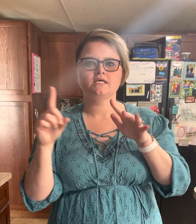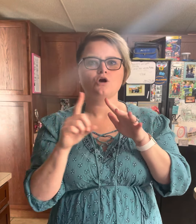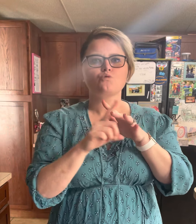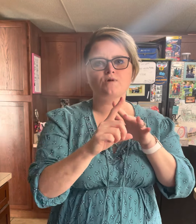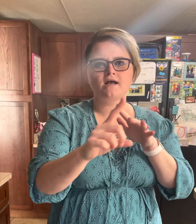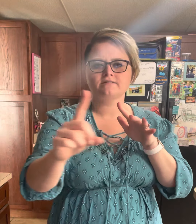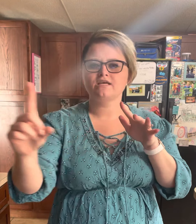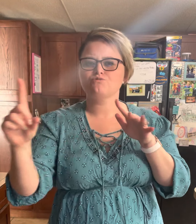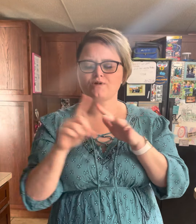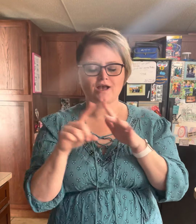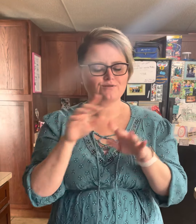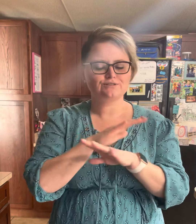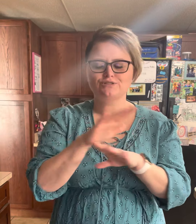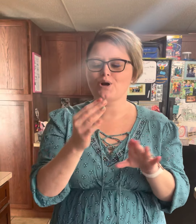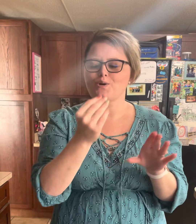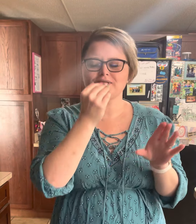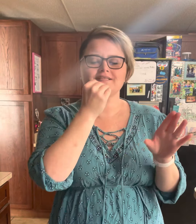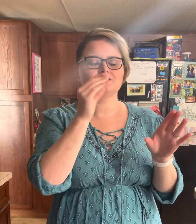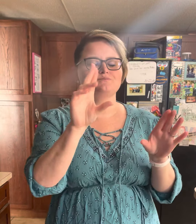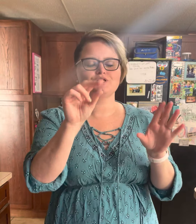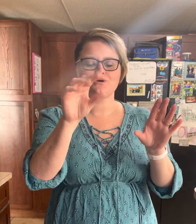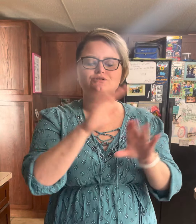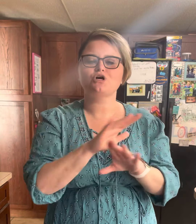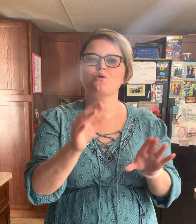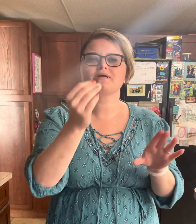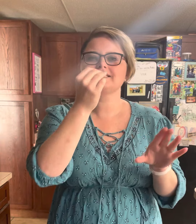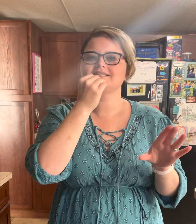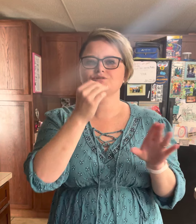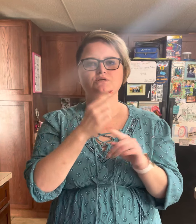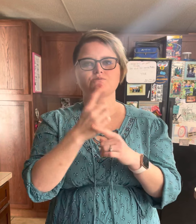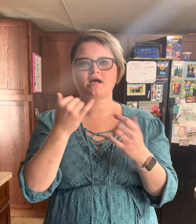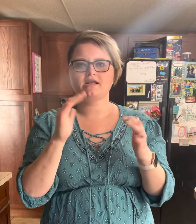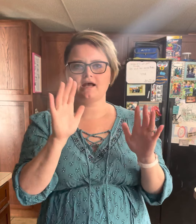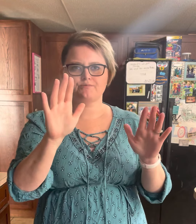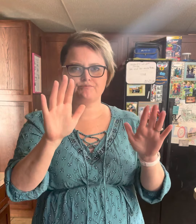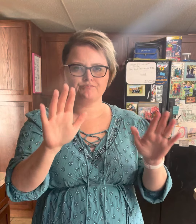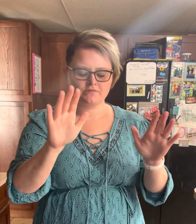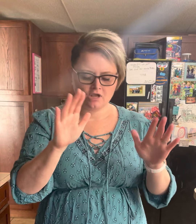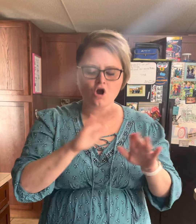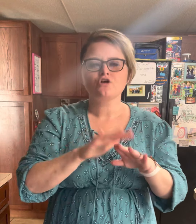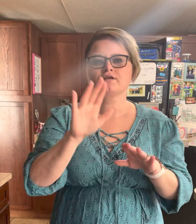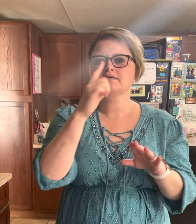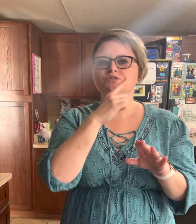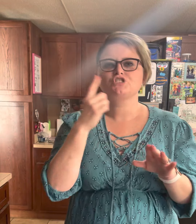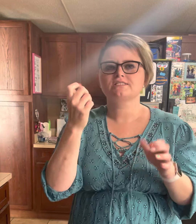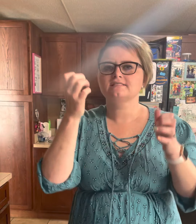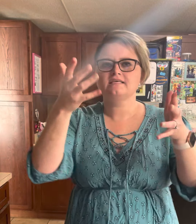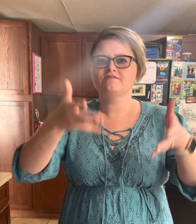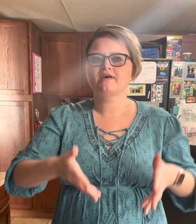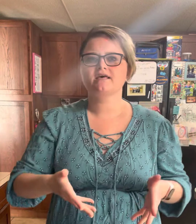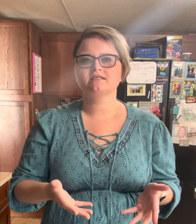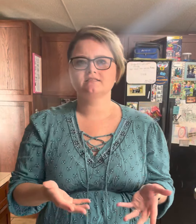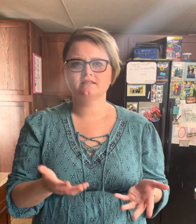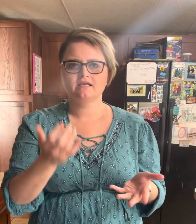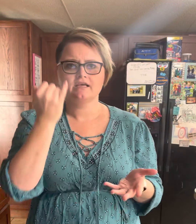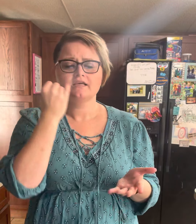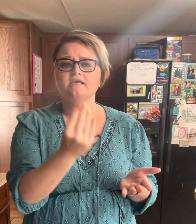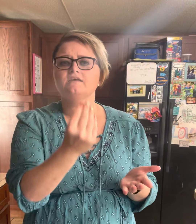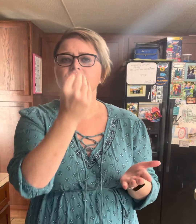round and round Don't kiss me, don't kiss me right now On your list, just leave it If